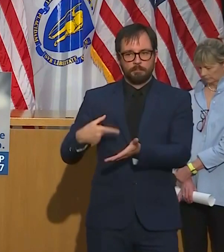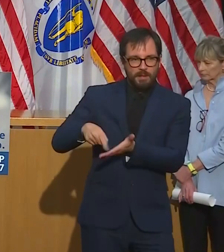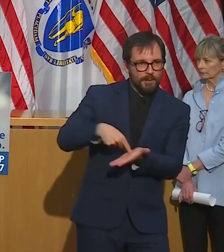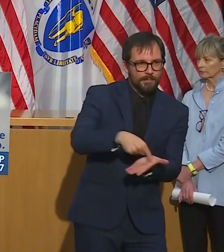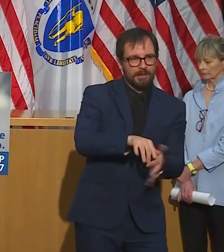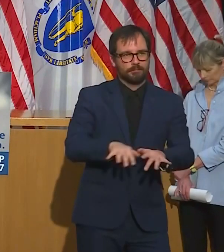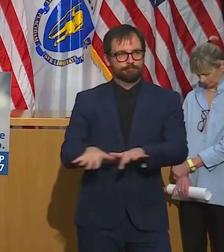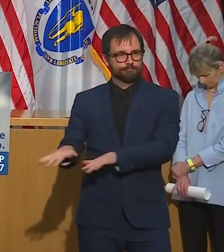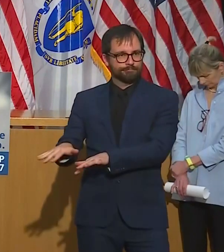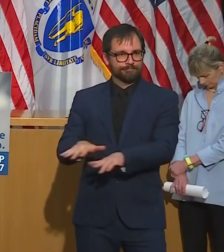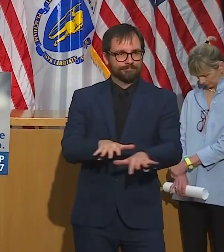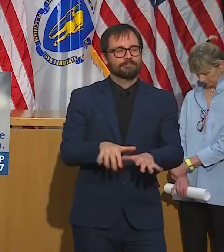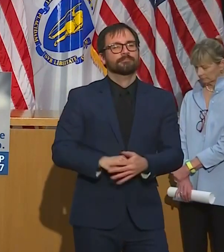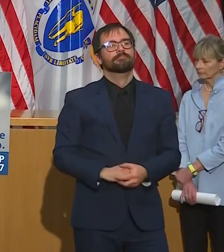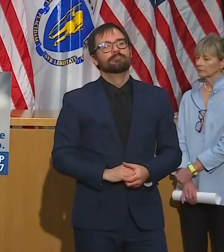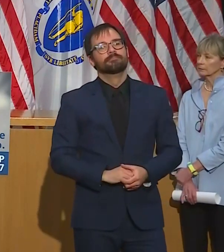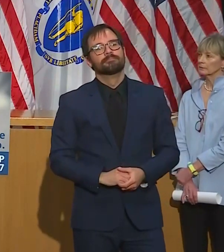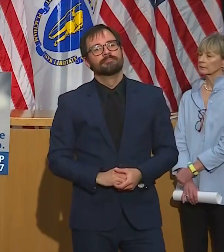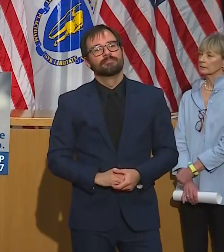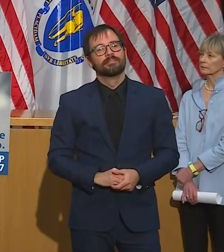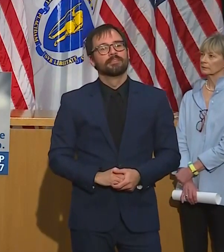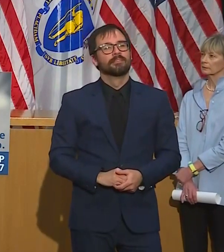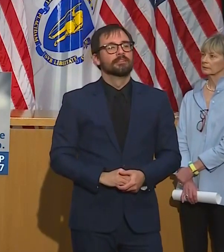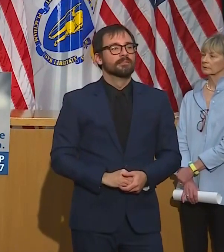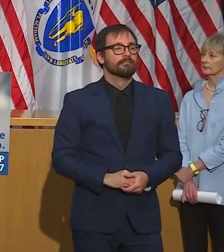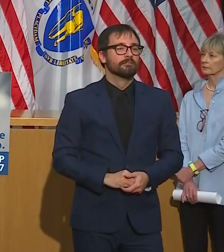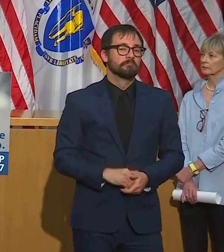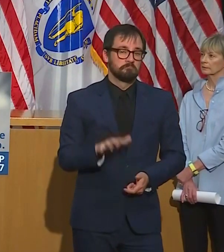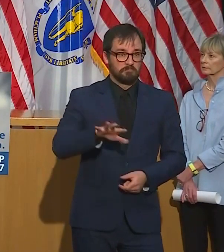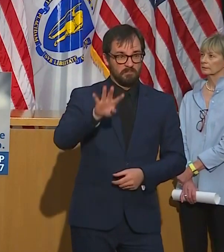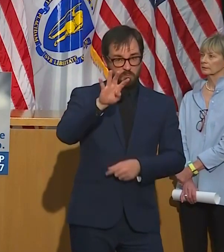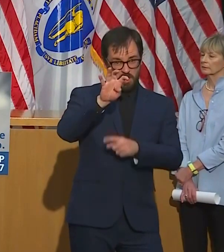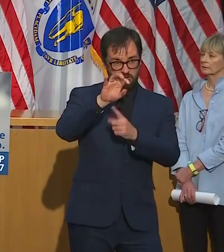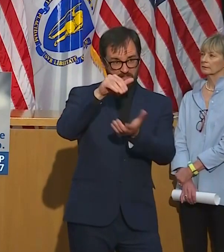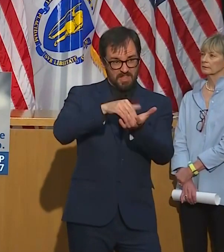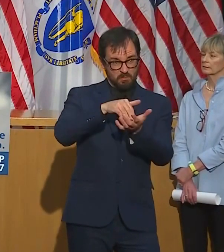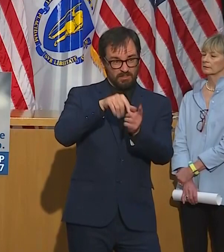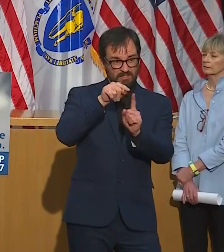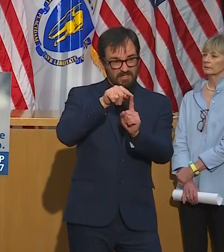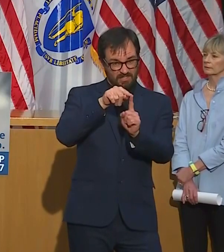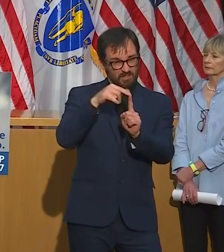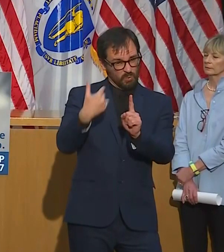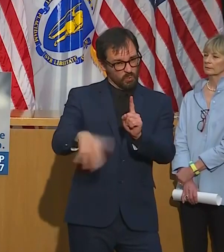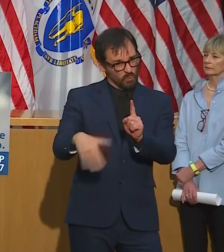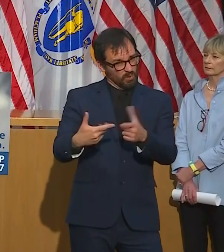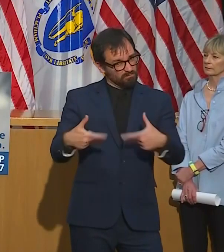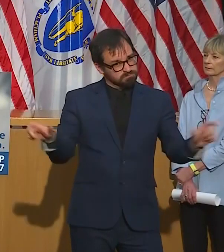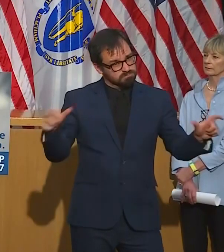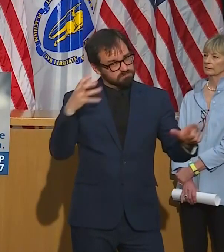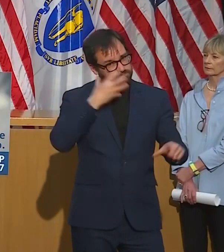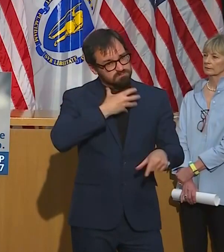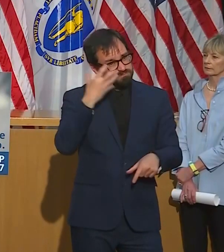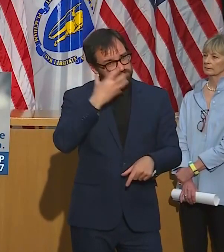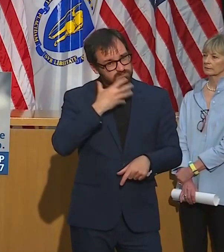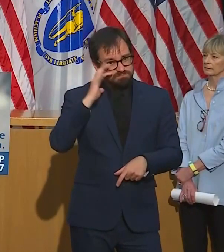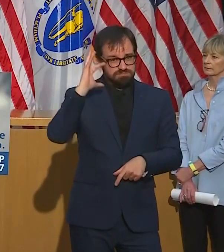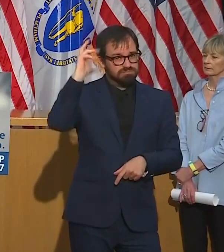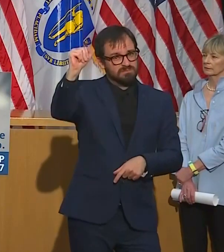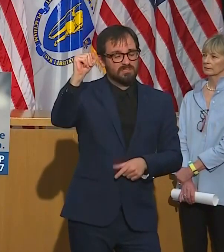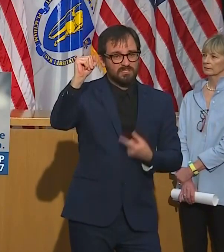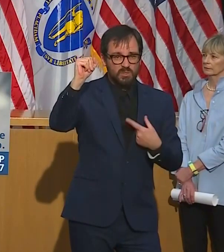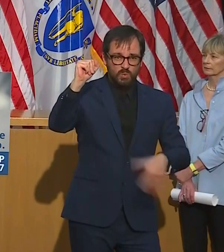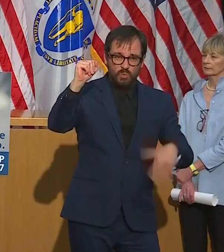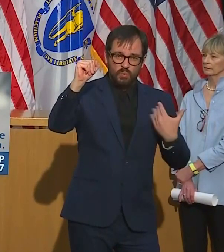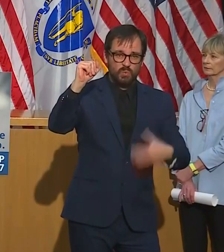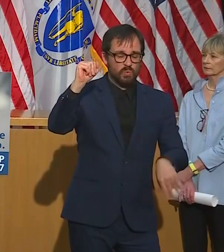is a really big number, four times the size of the number of people who are collecting unemployment benefits in the month of